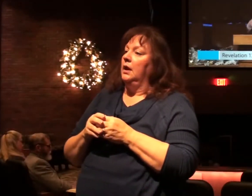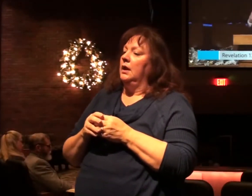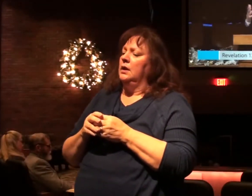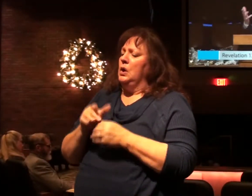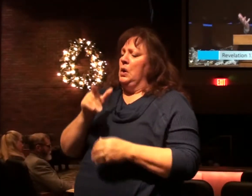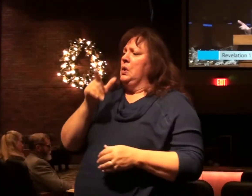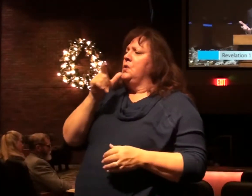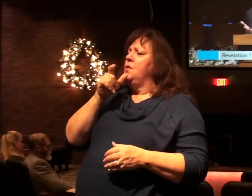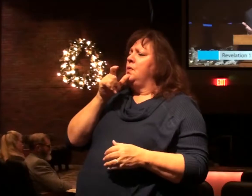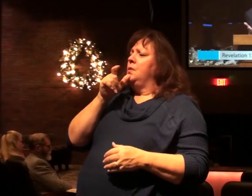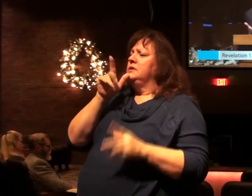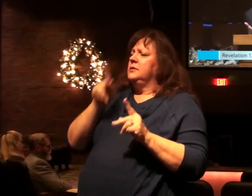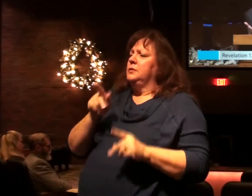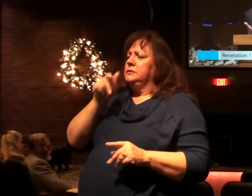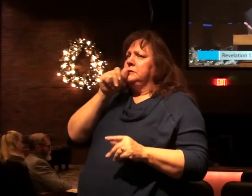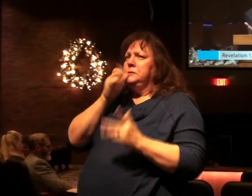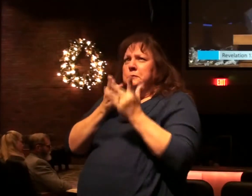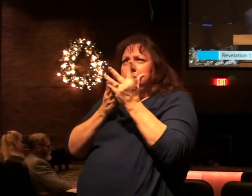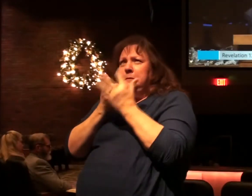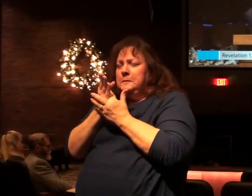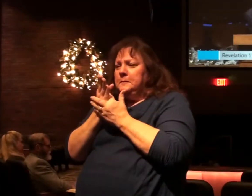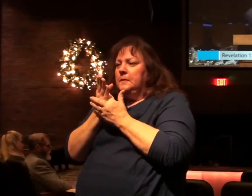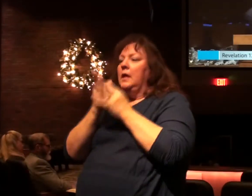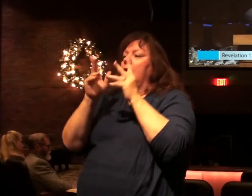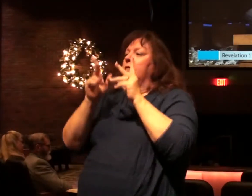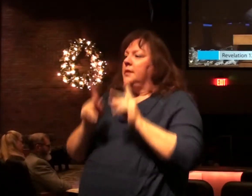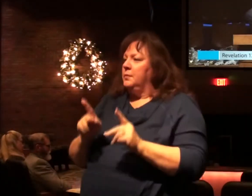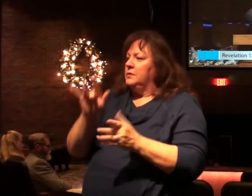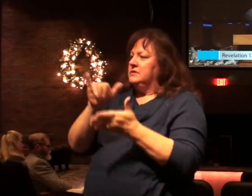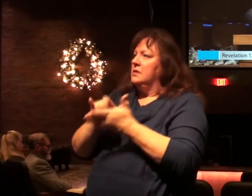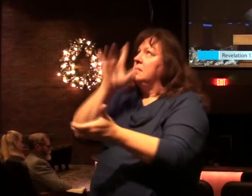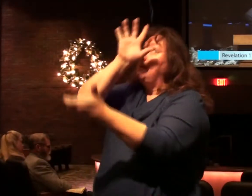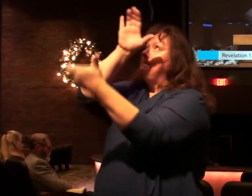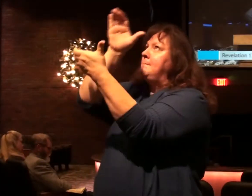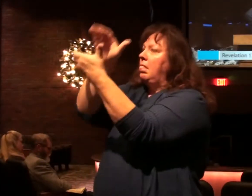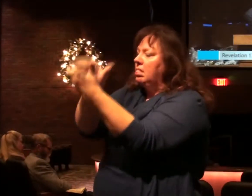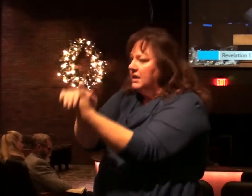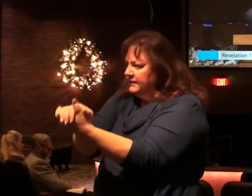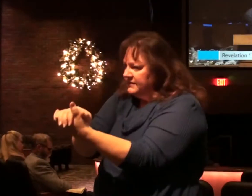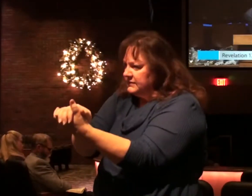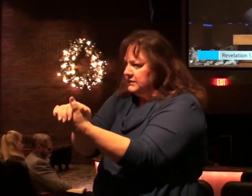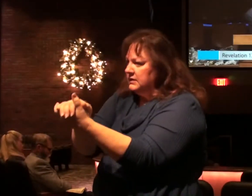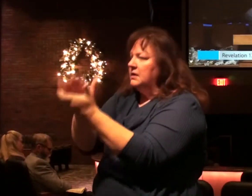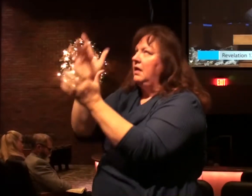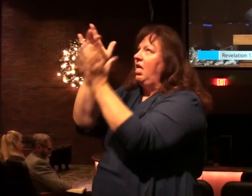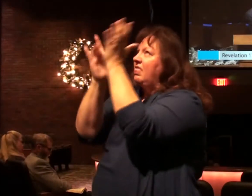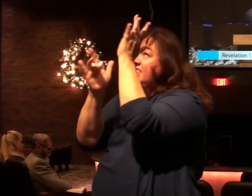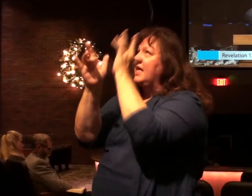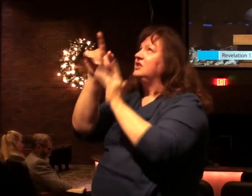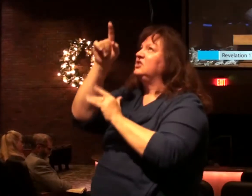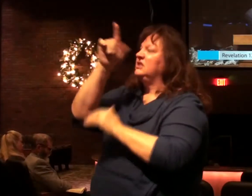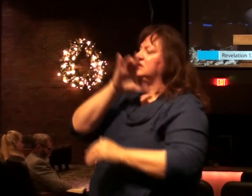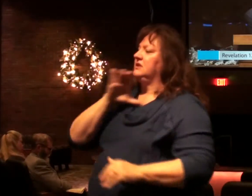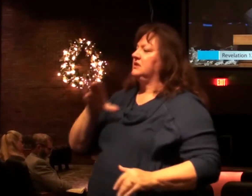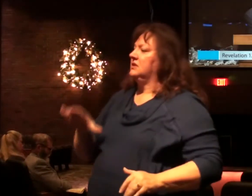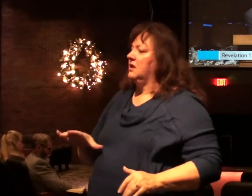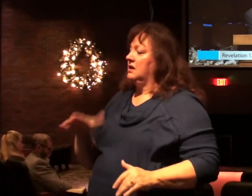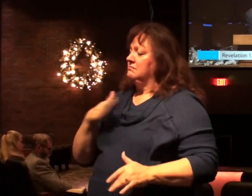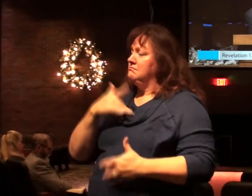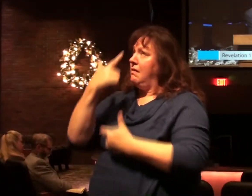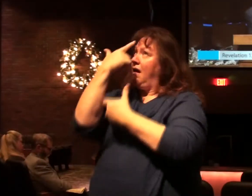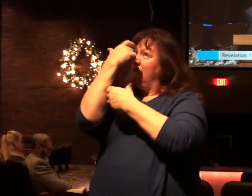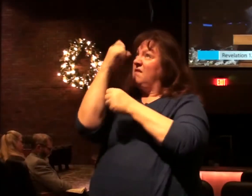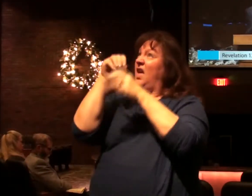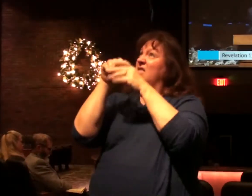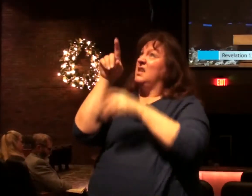is he who overcomes? But he that believes that Jesus is the Christ. our faith in